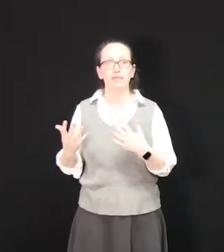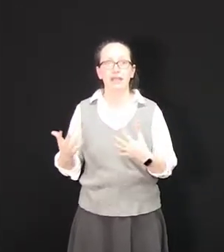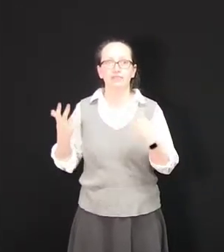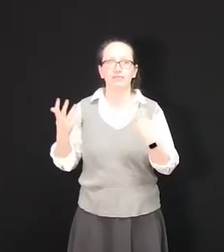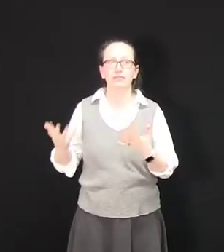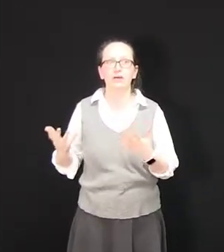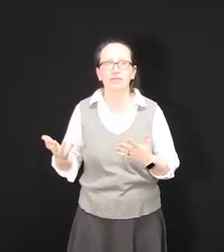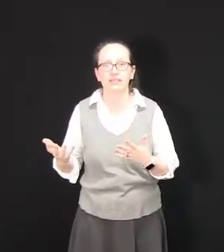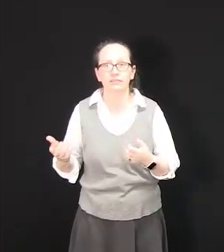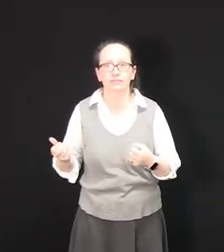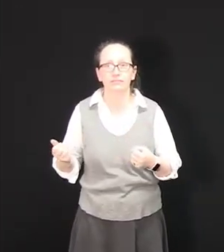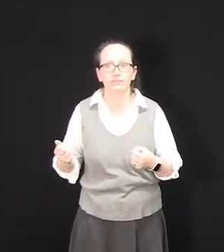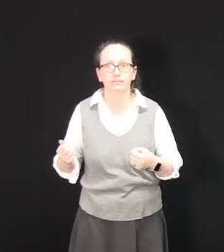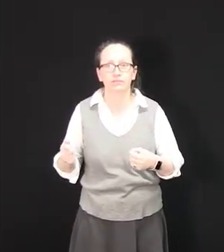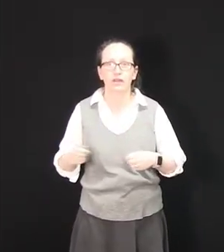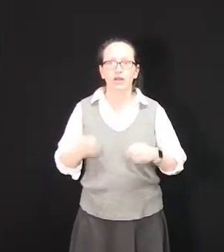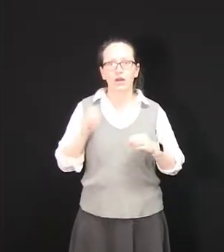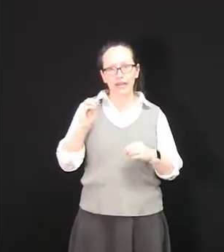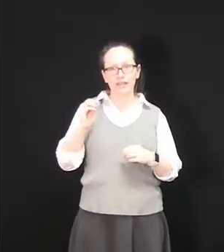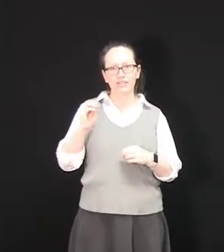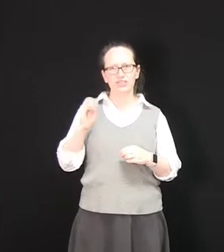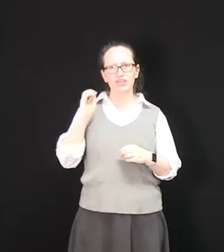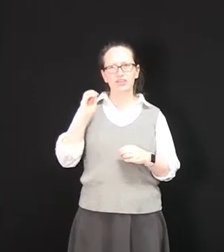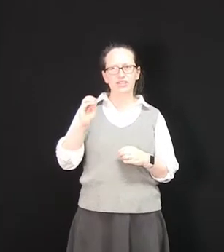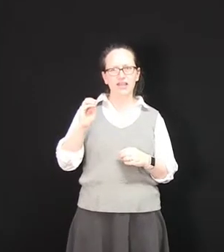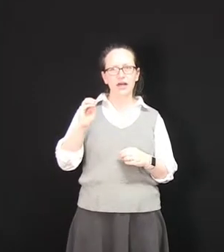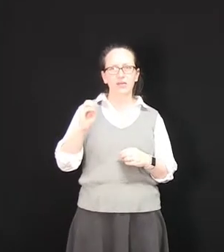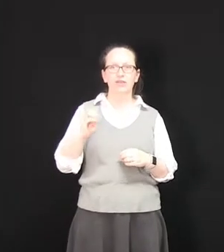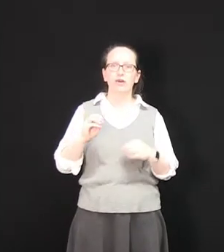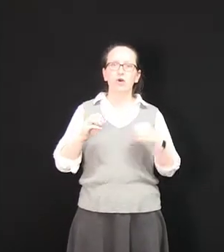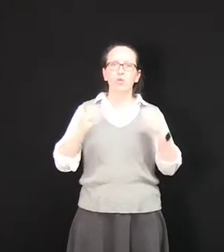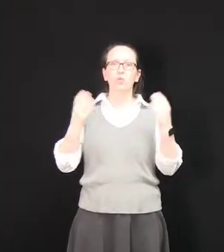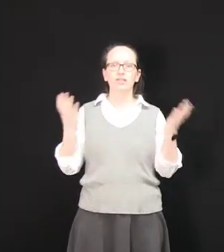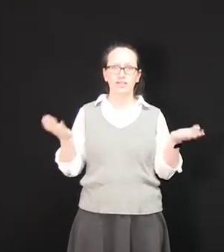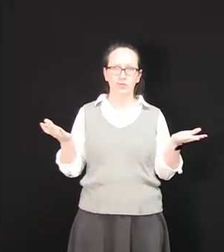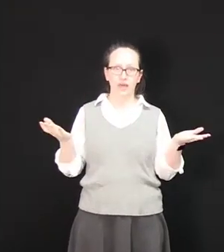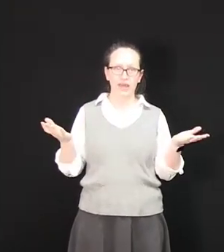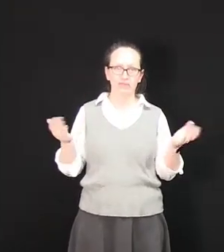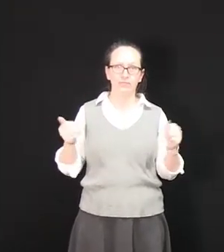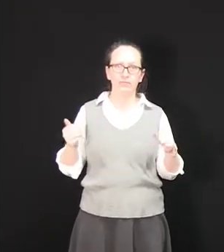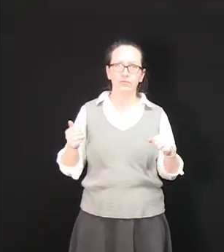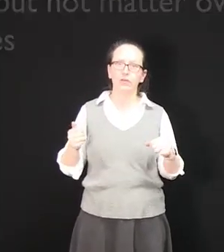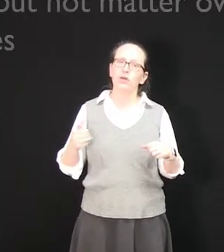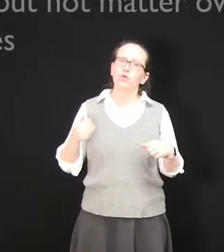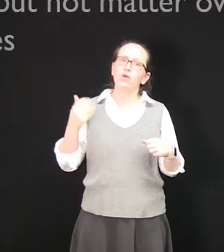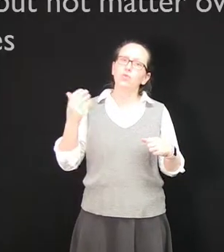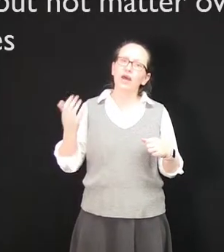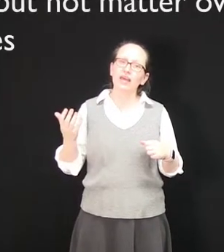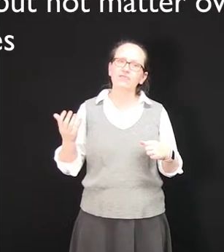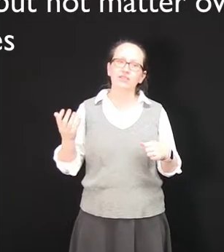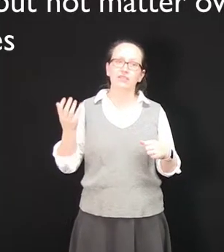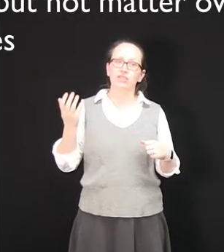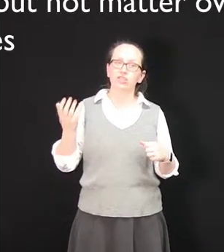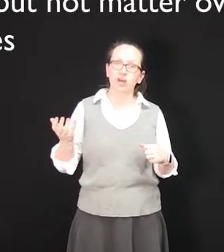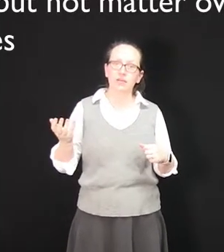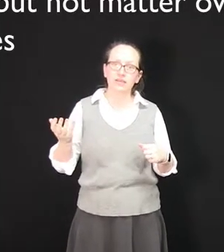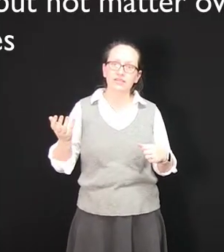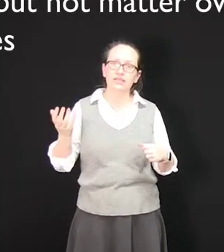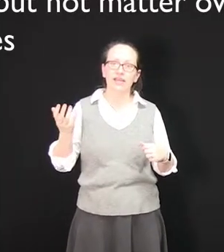beat phenomenon. Okay so to start with what is a wave? Well wave is a disturbance that